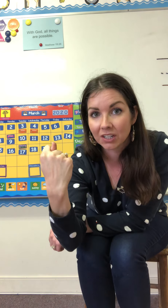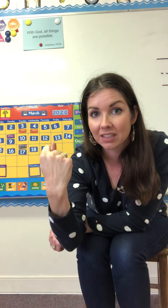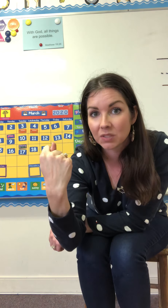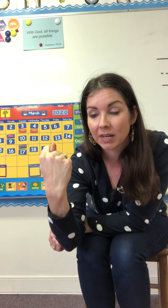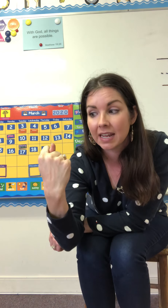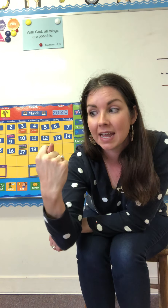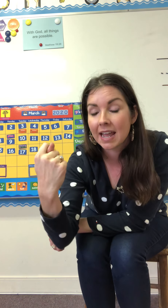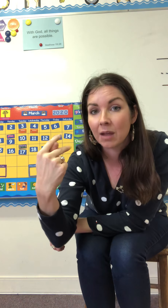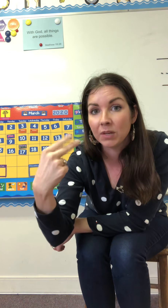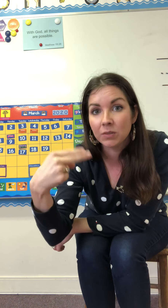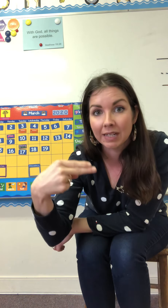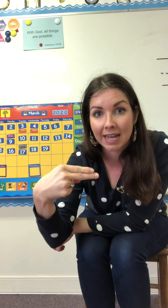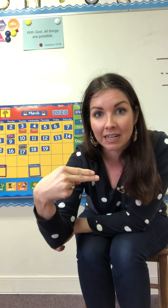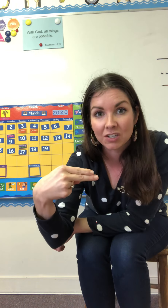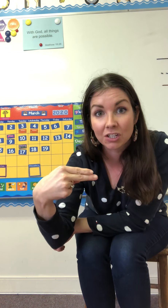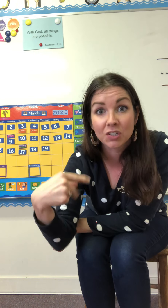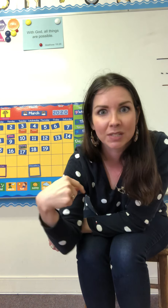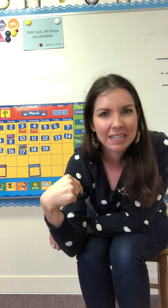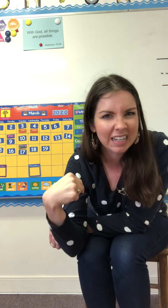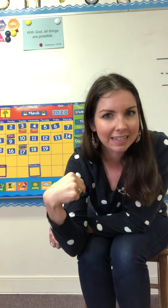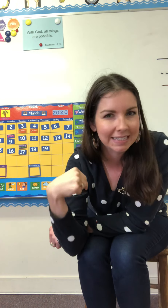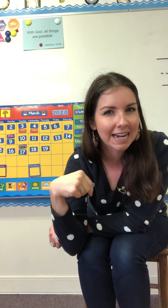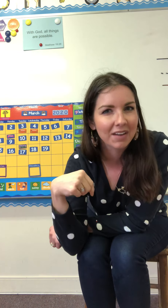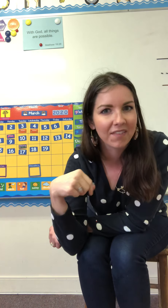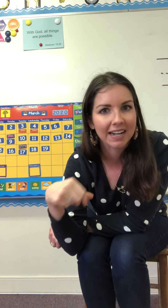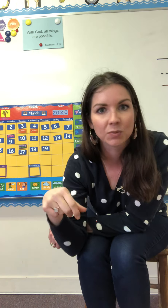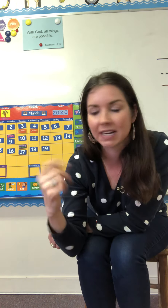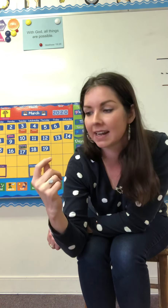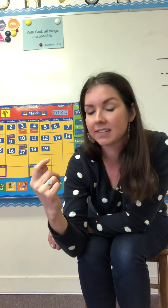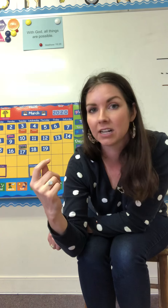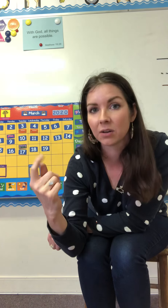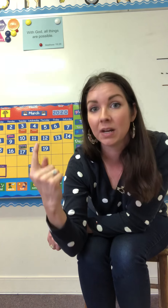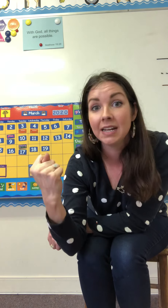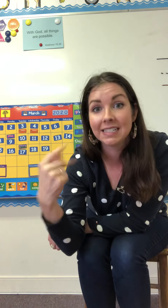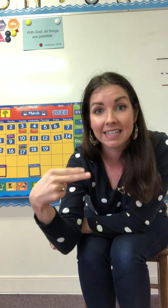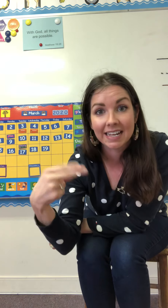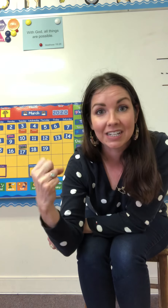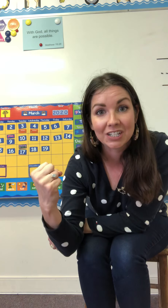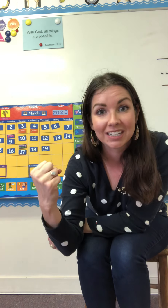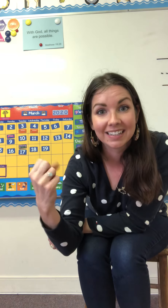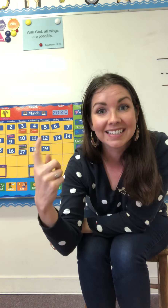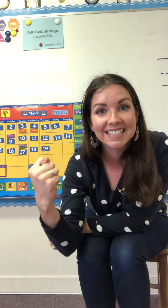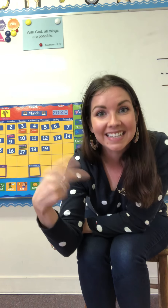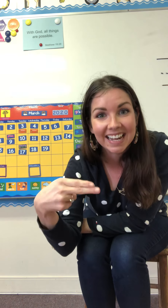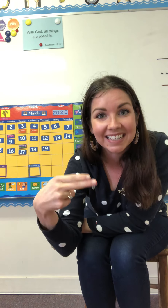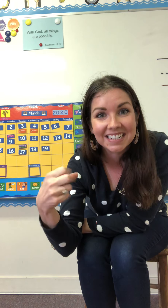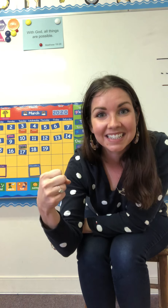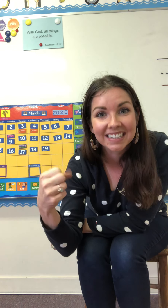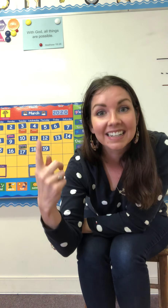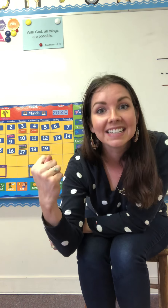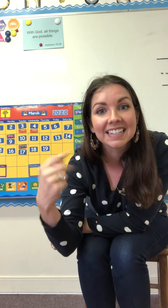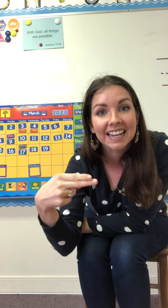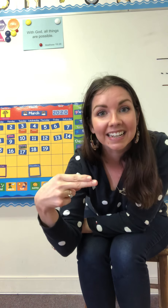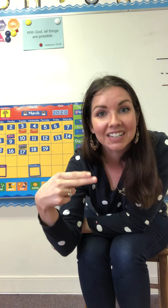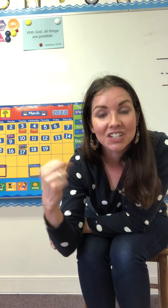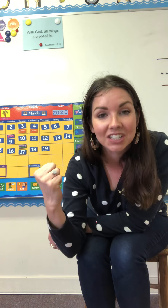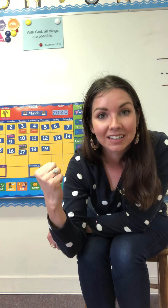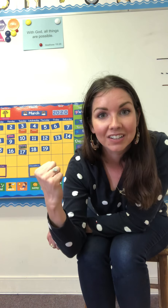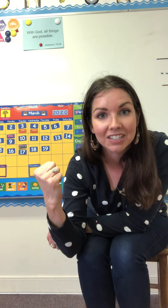it this way and we do an H so it's gonna it's kind of fast we kind of had to go TH TH TH TH good